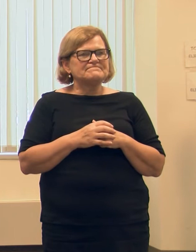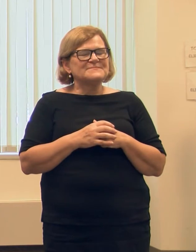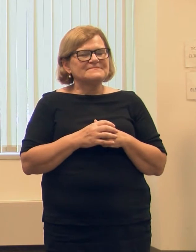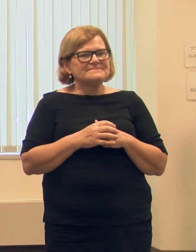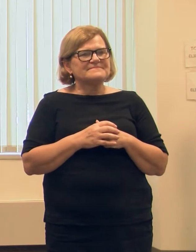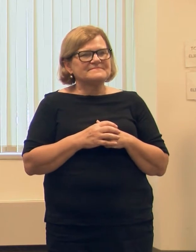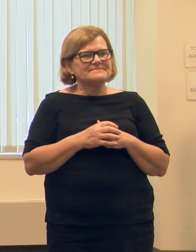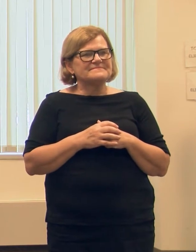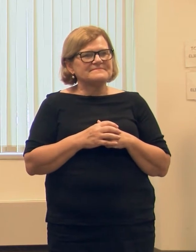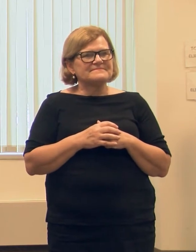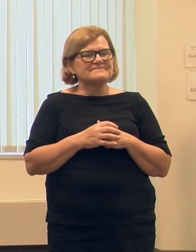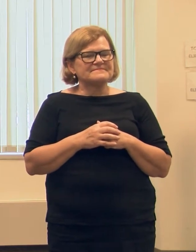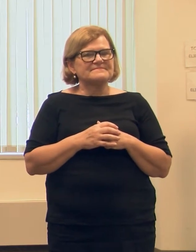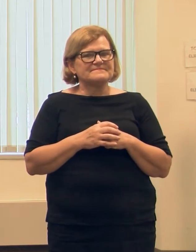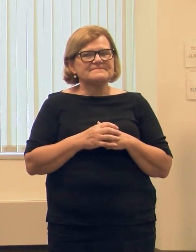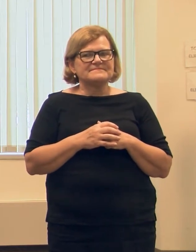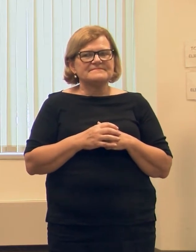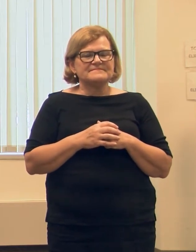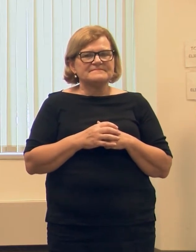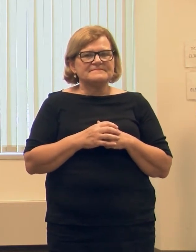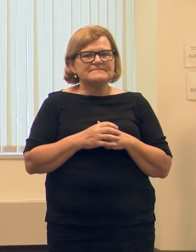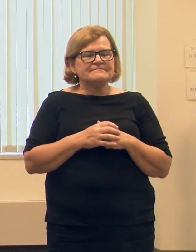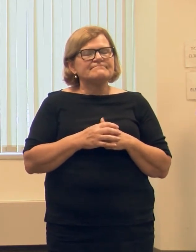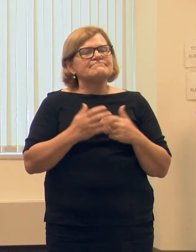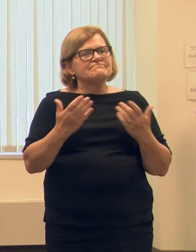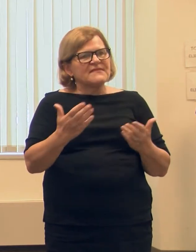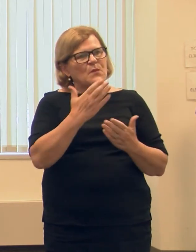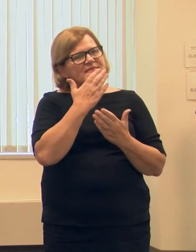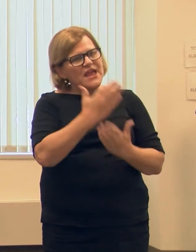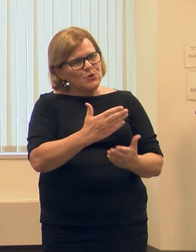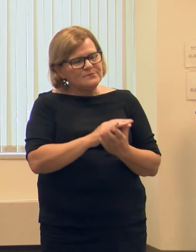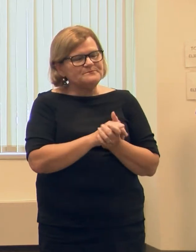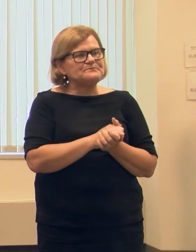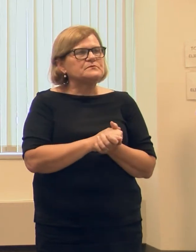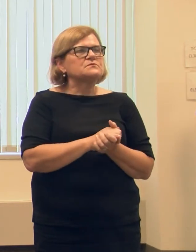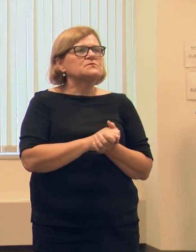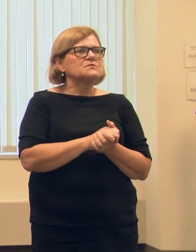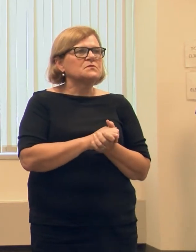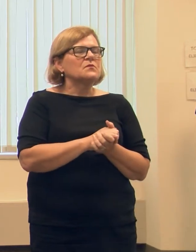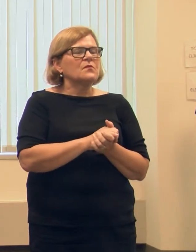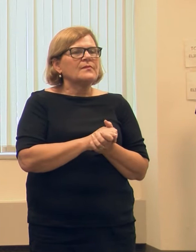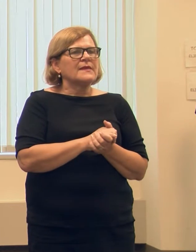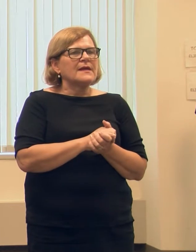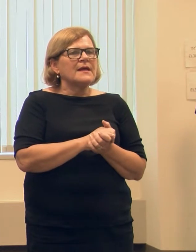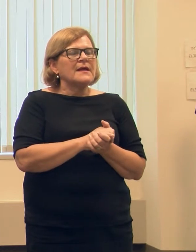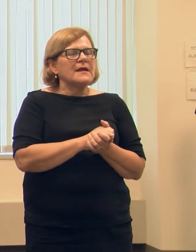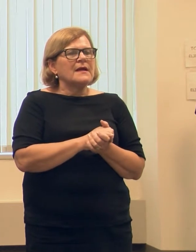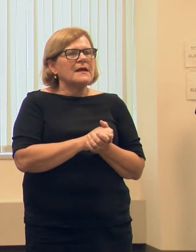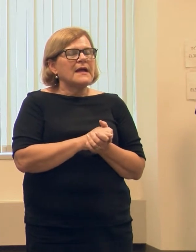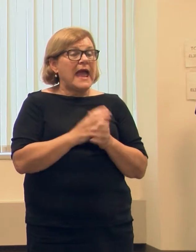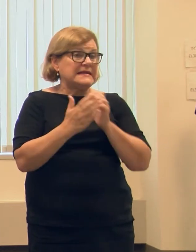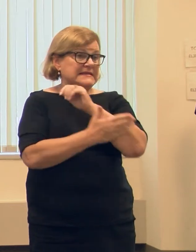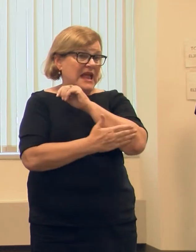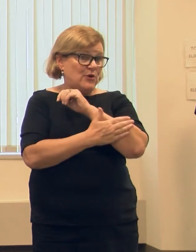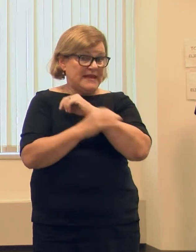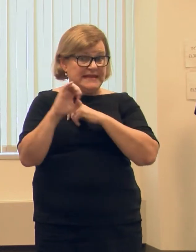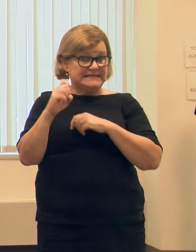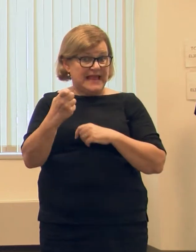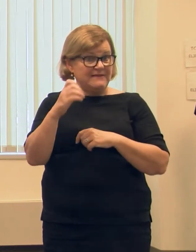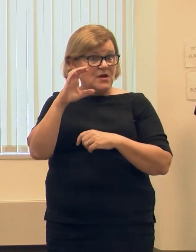I want to take this off. Well, thank you. As County Exec